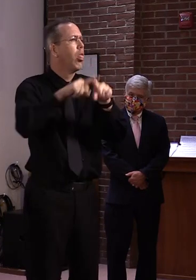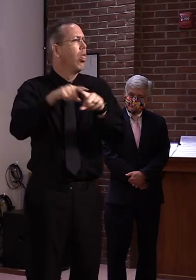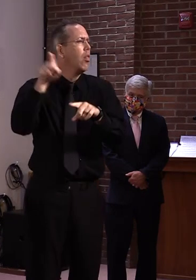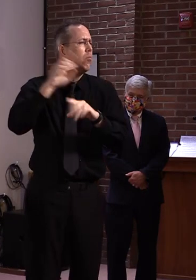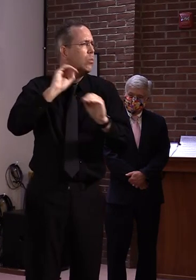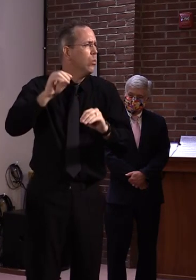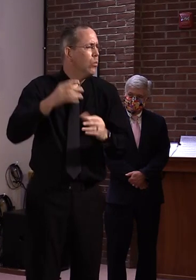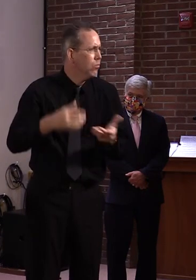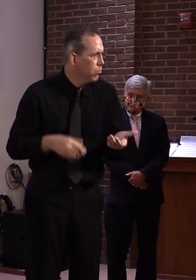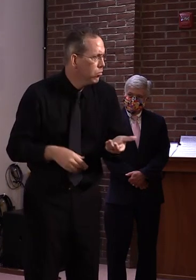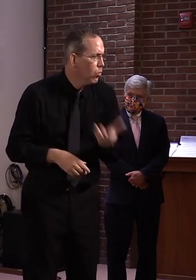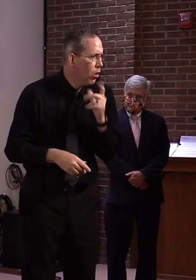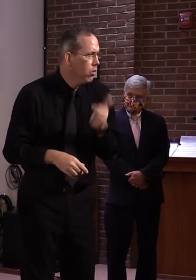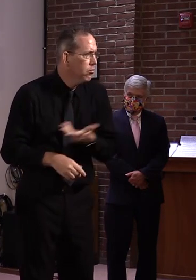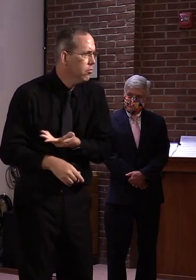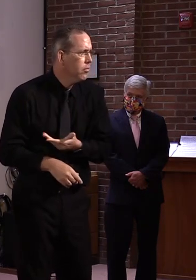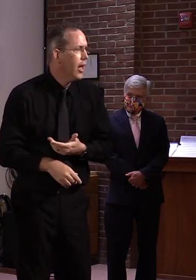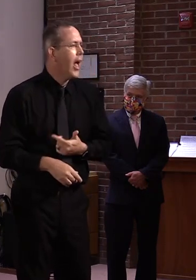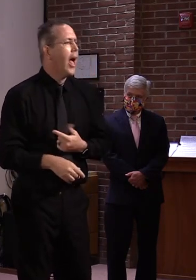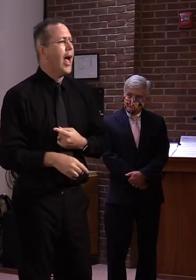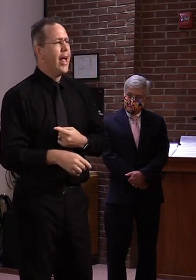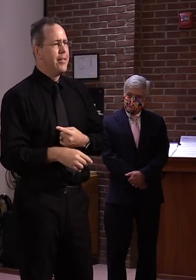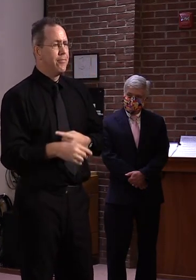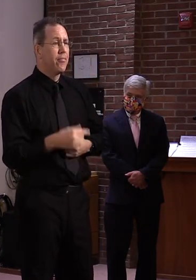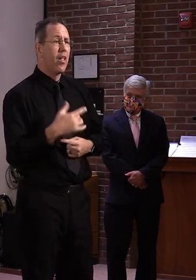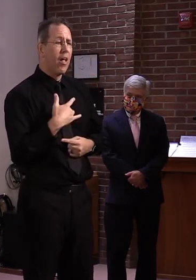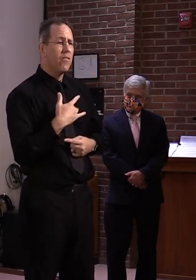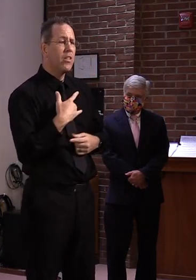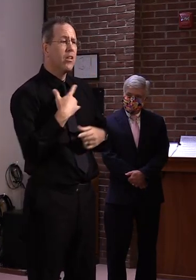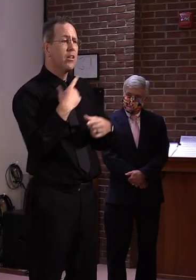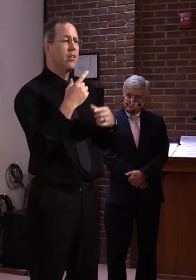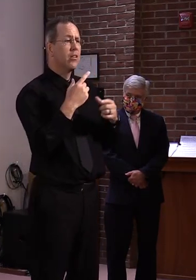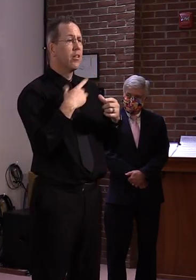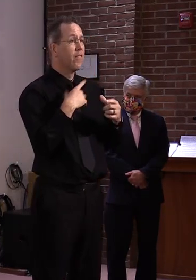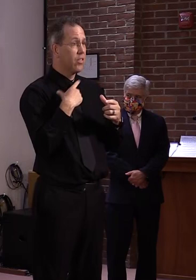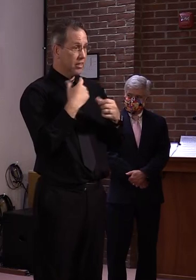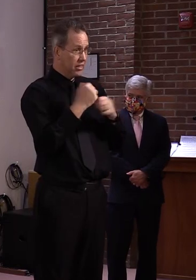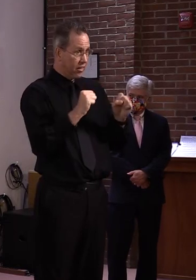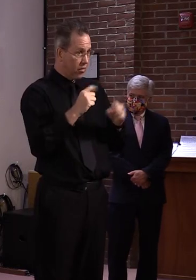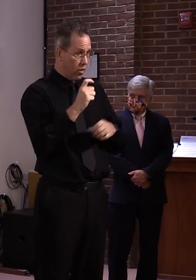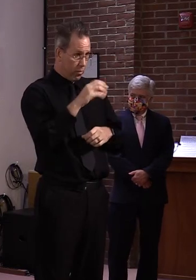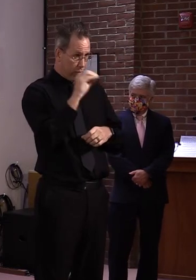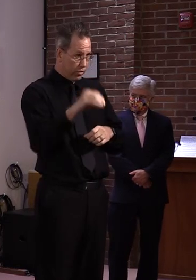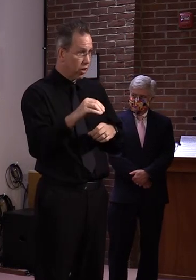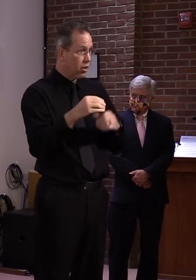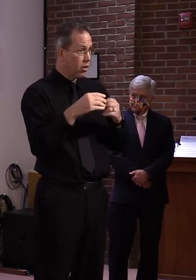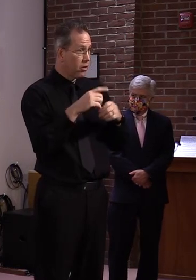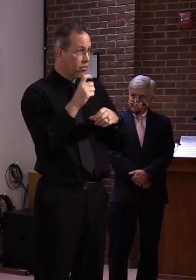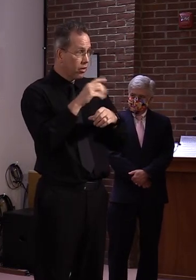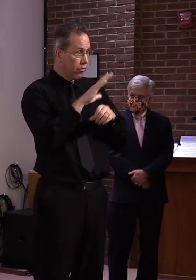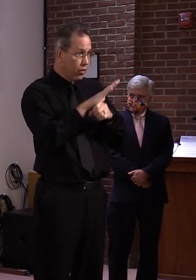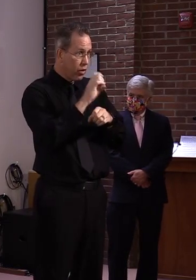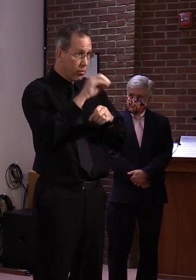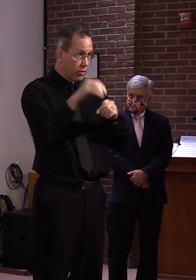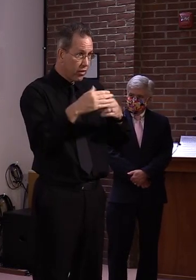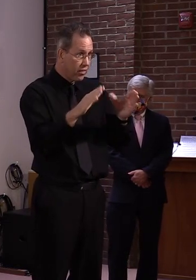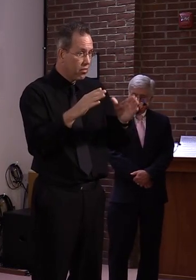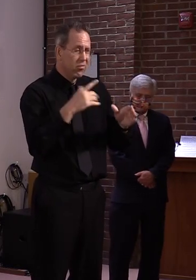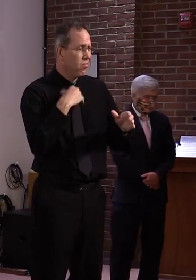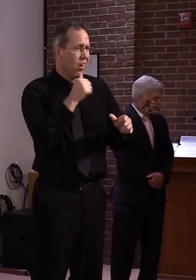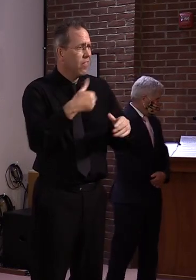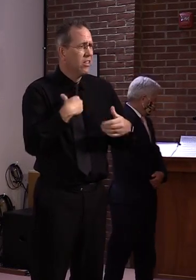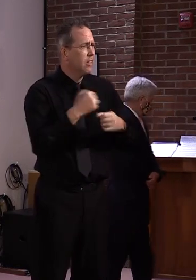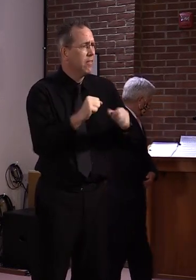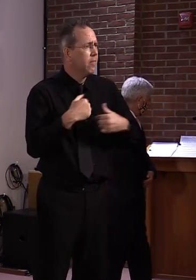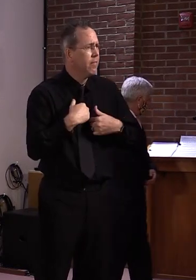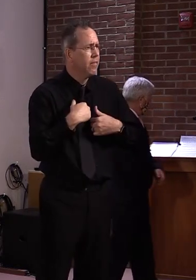So we're not there yet? We aren't. You know, every week I think we get a little bit better. But then we have, you